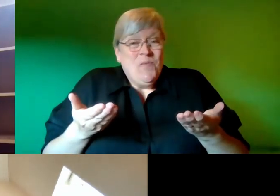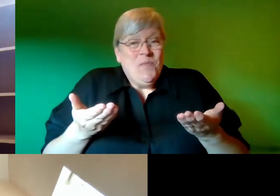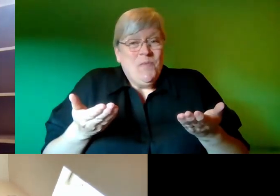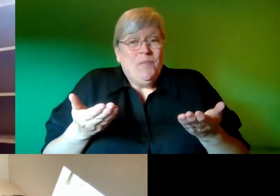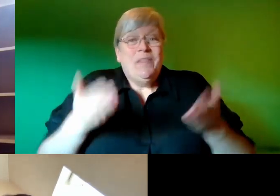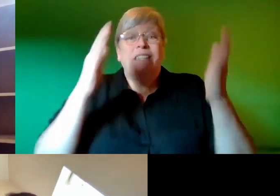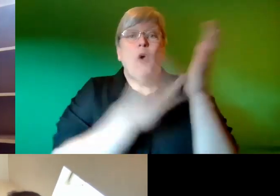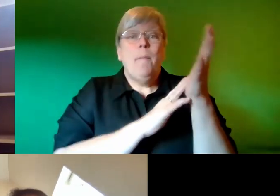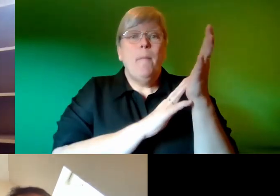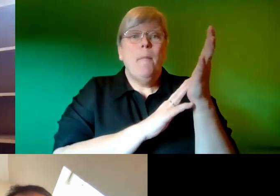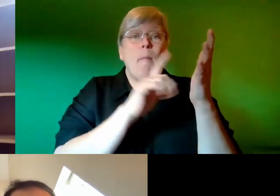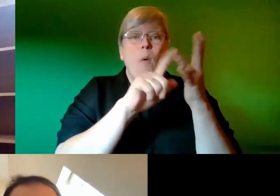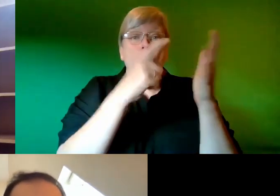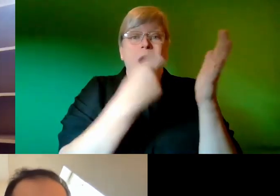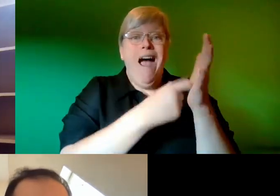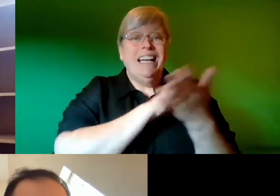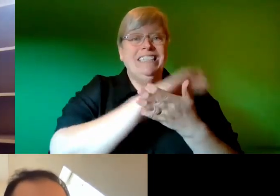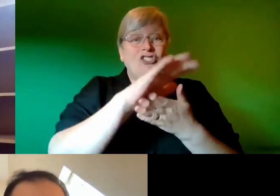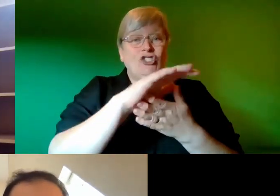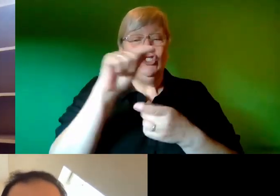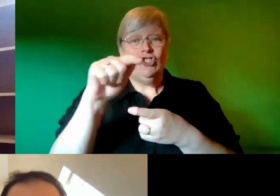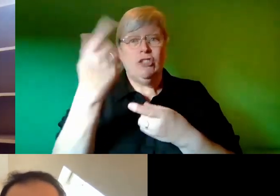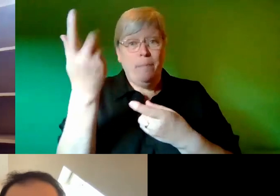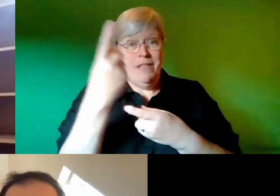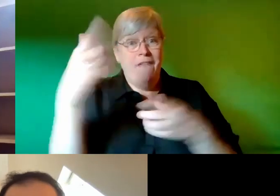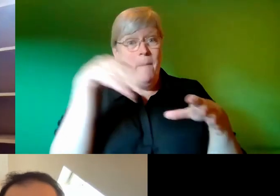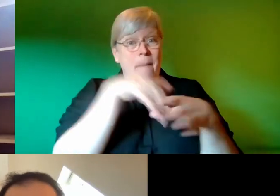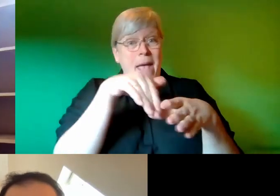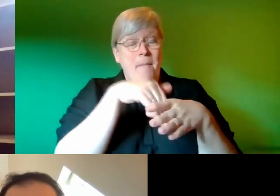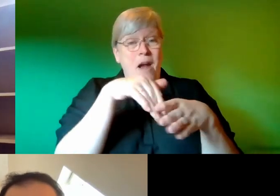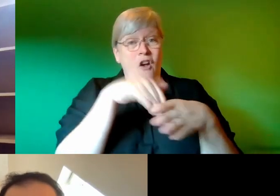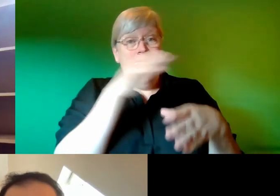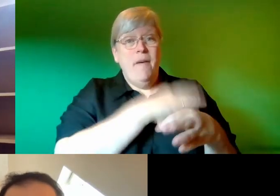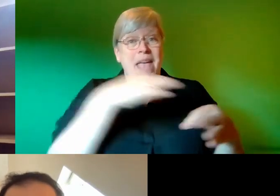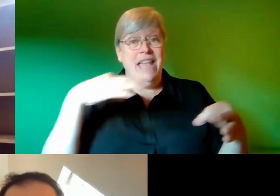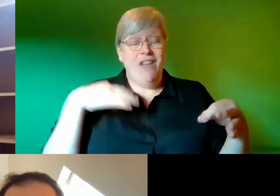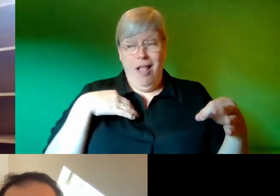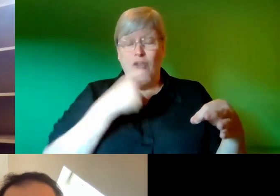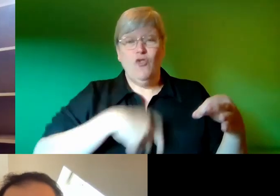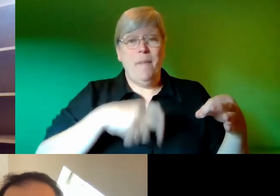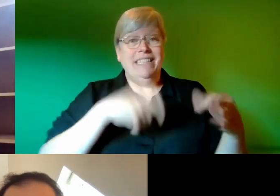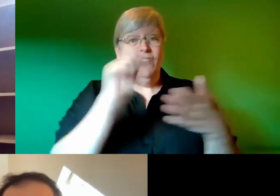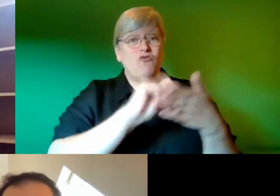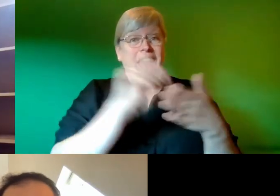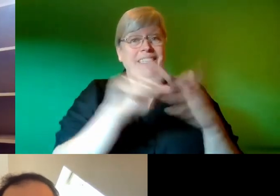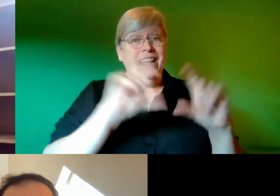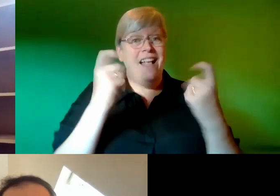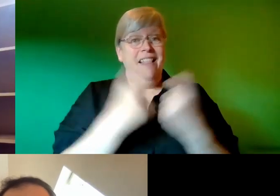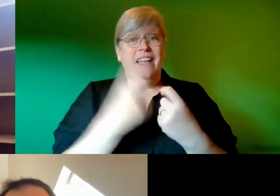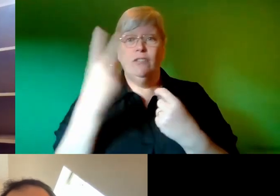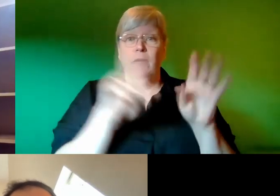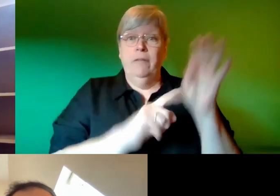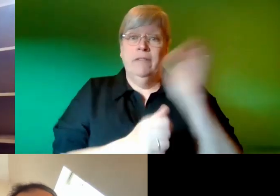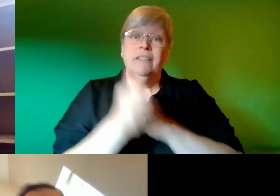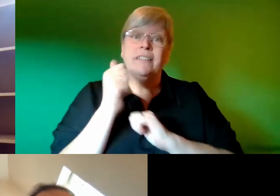to Mohamed Rafe Hussein who who was a member of the uh medical humanities creative writing class two years ago